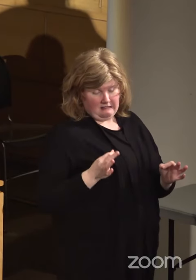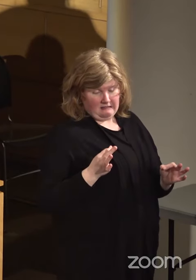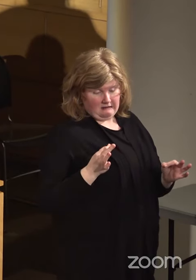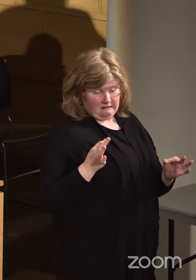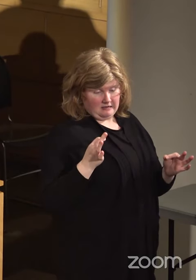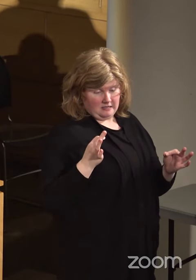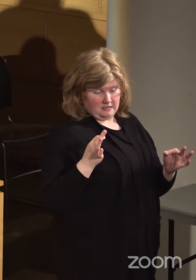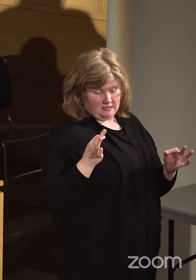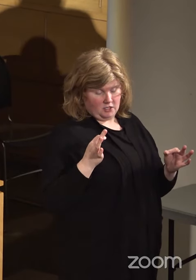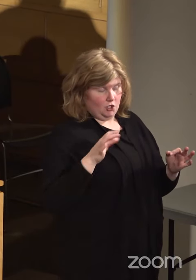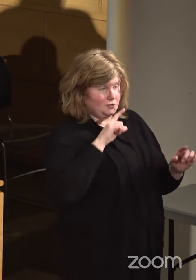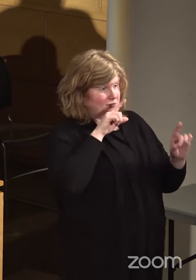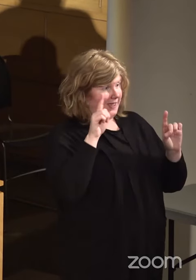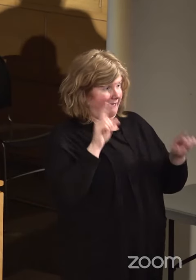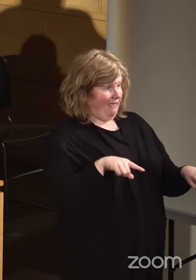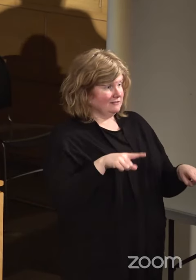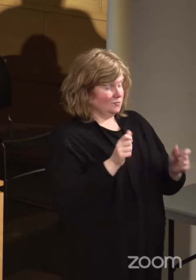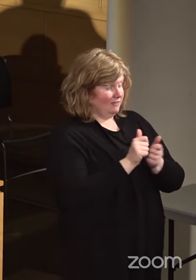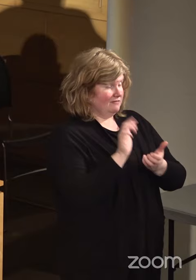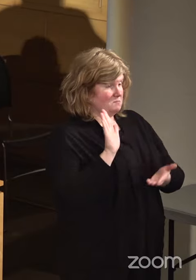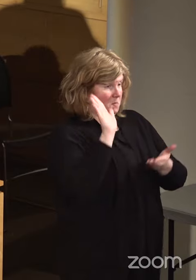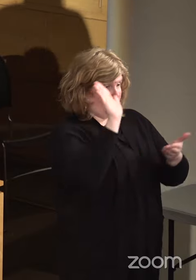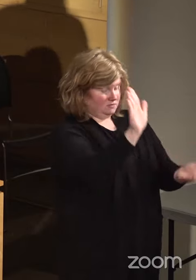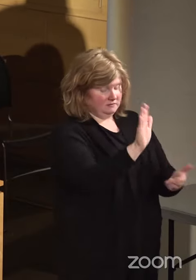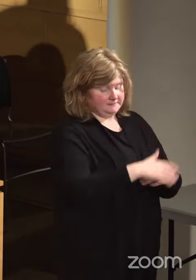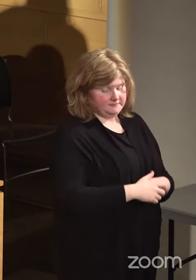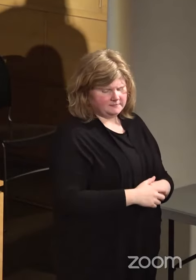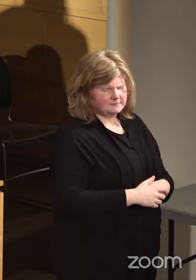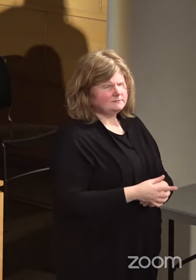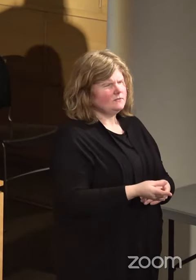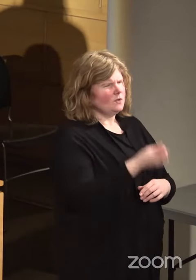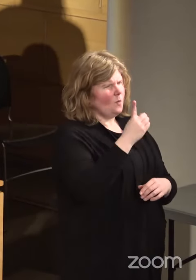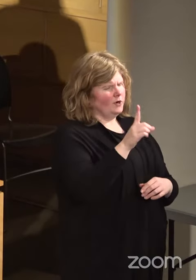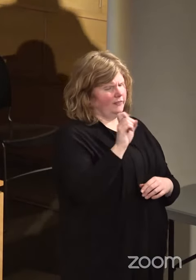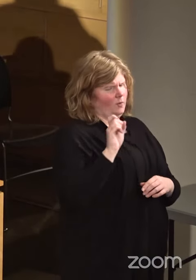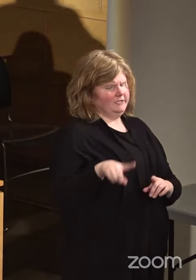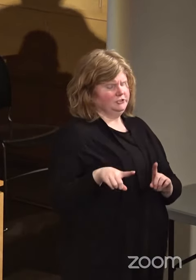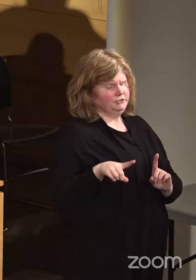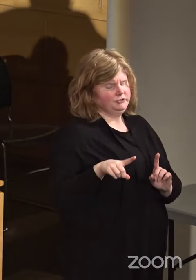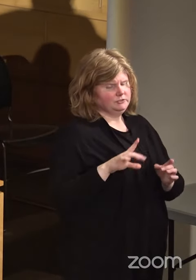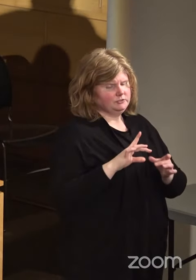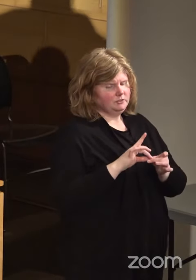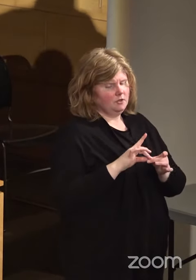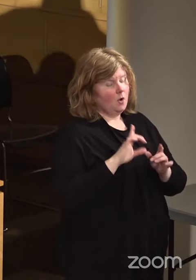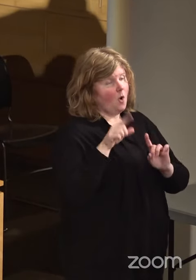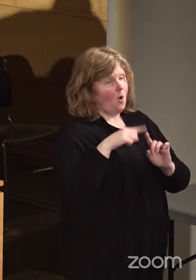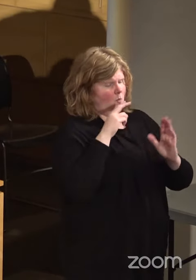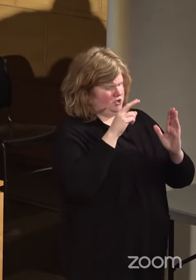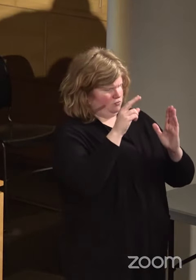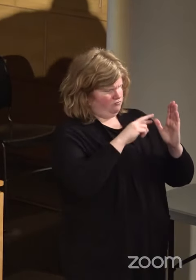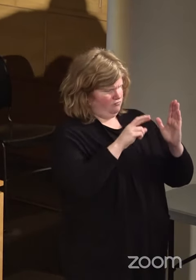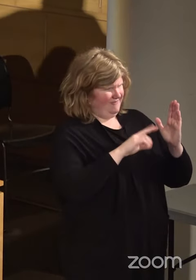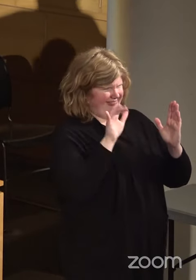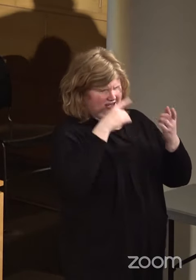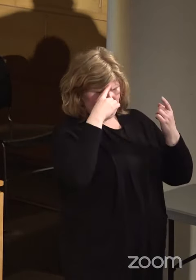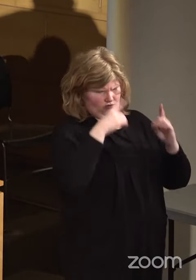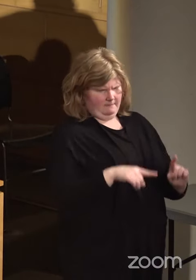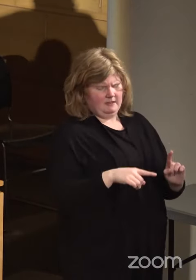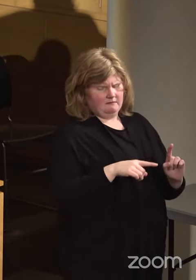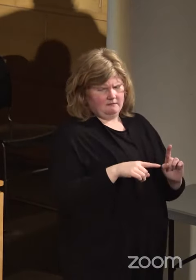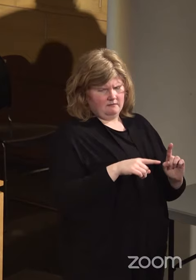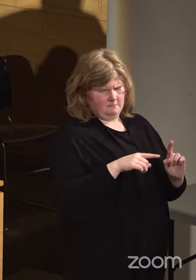answer that with a proposal. And one of the questions is, when you looked at that agreement,